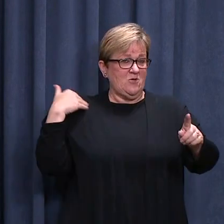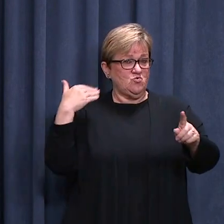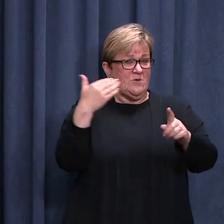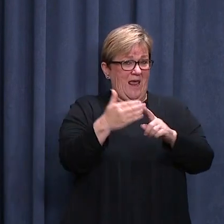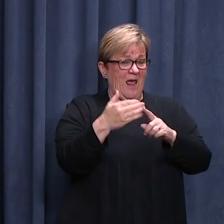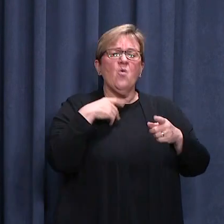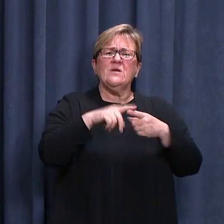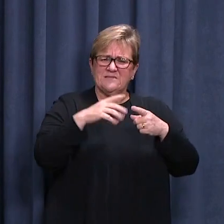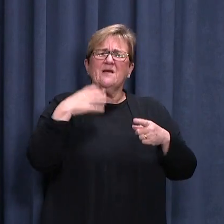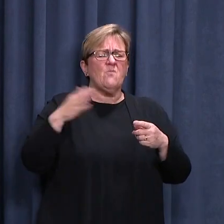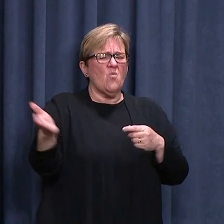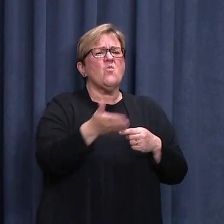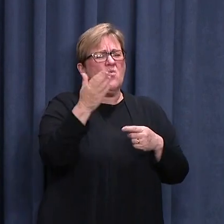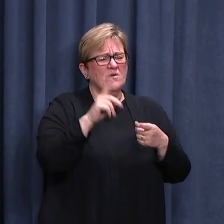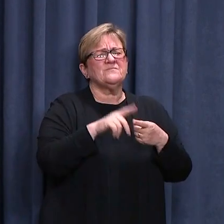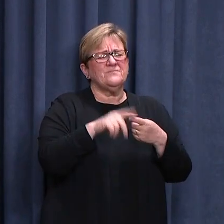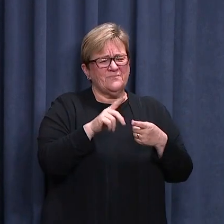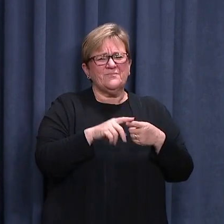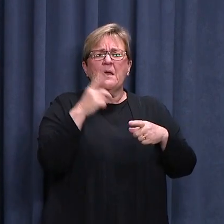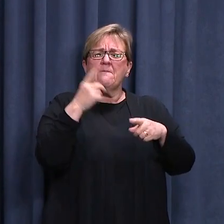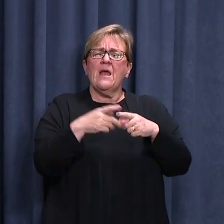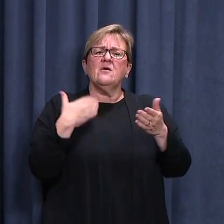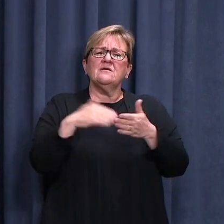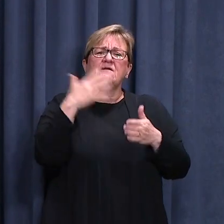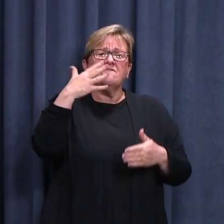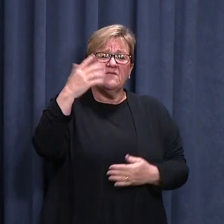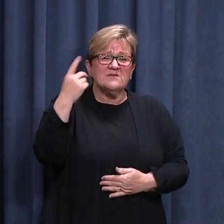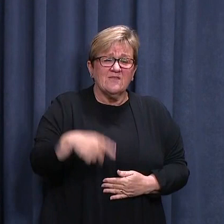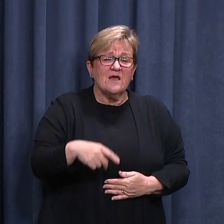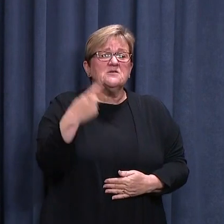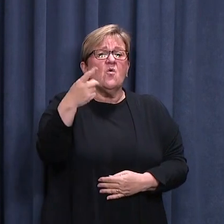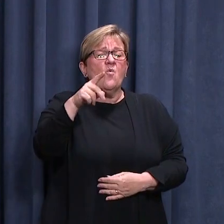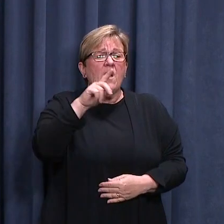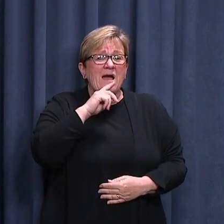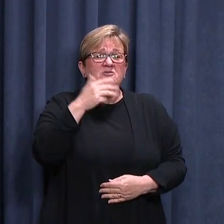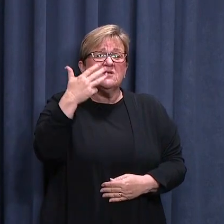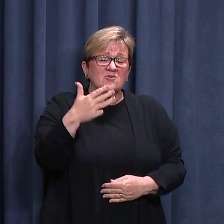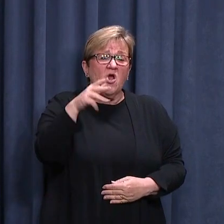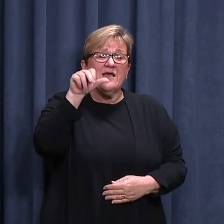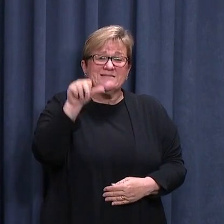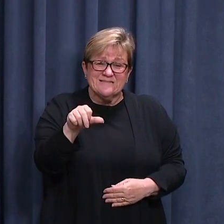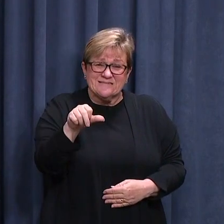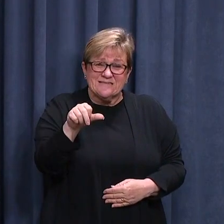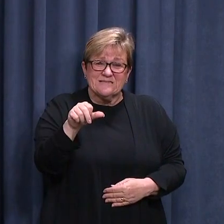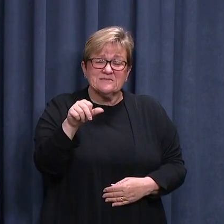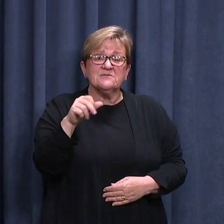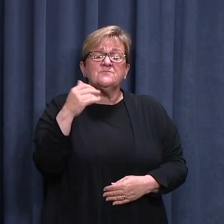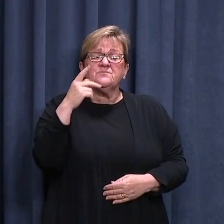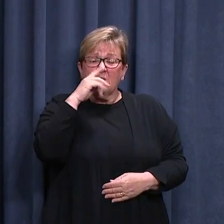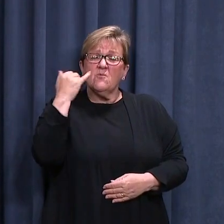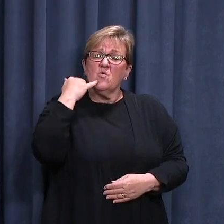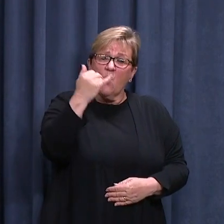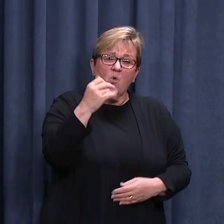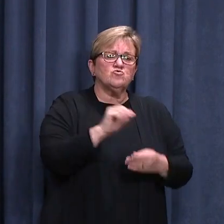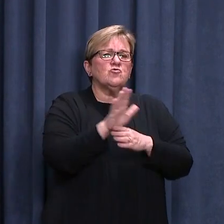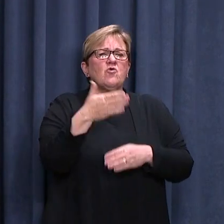we need to keep it up. In addition, we had 15,196 calls to